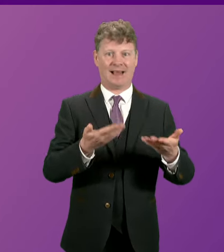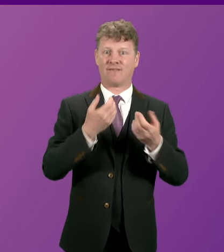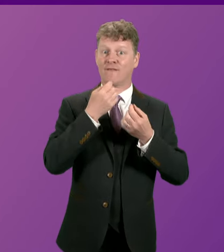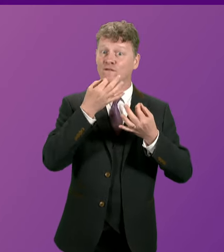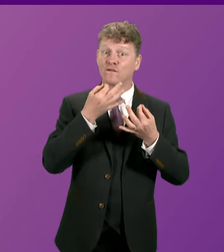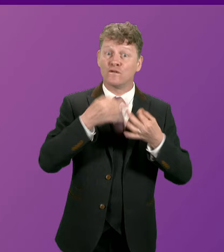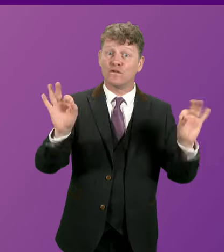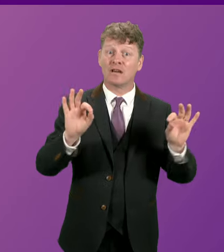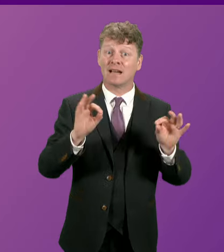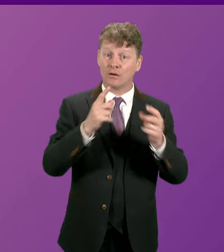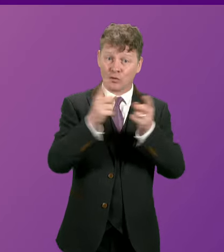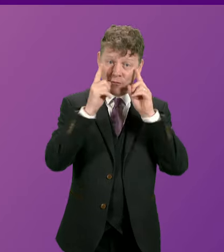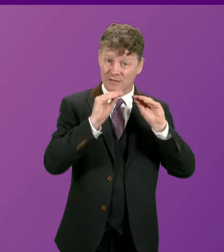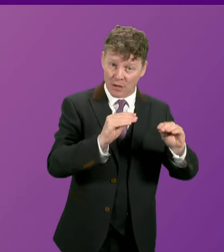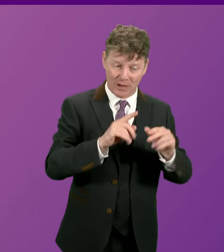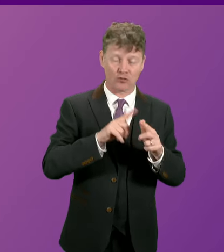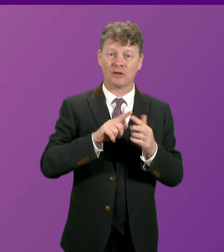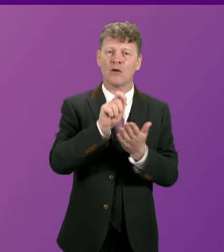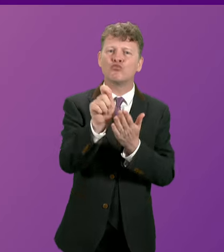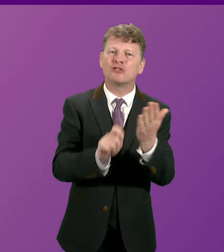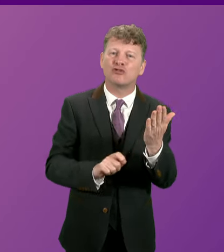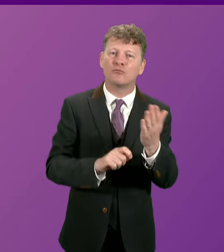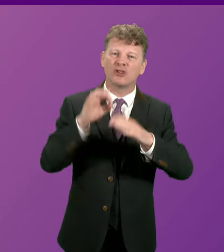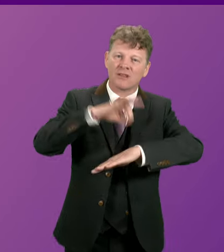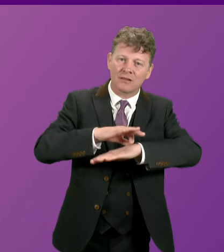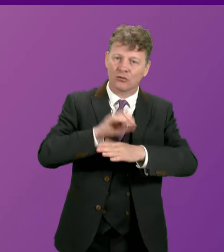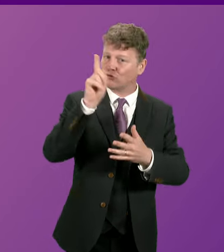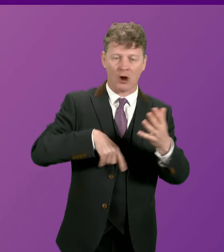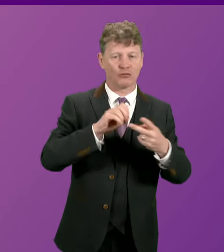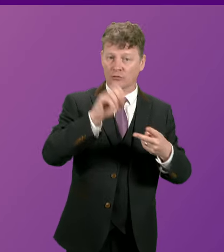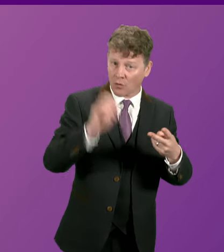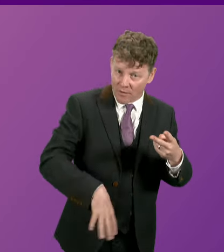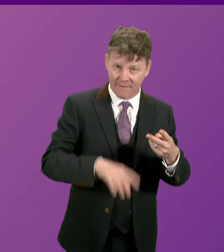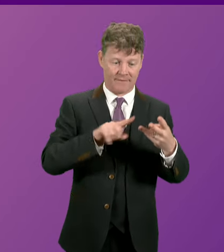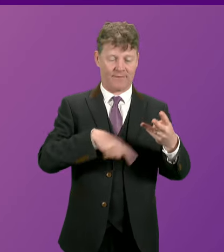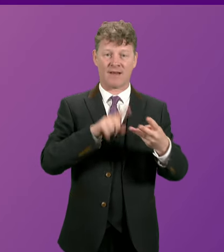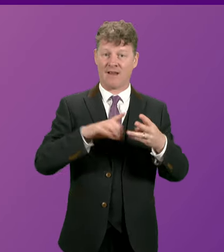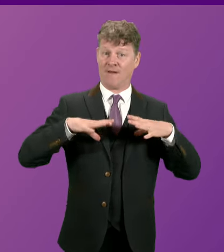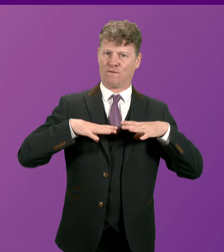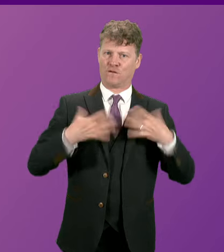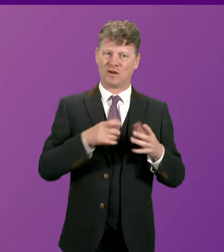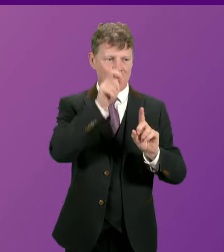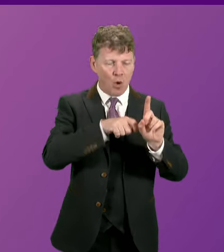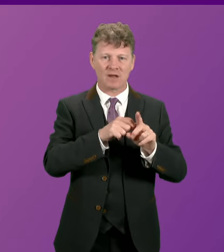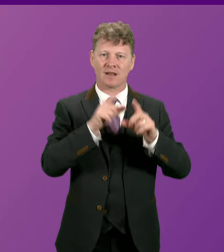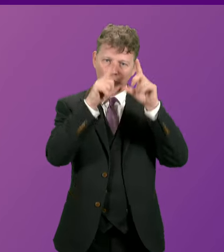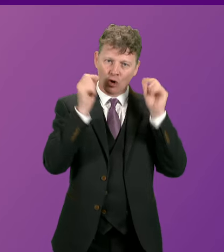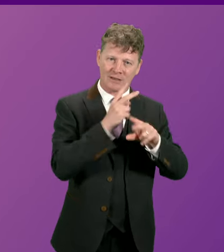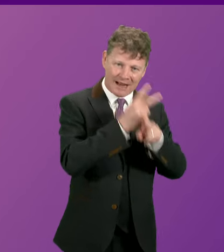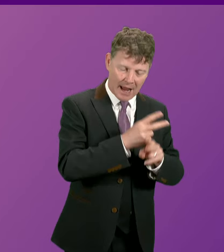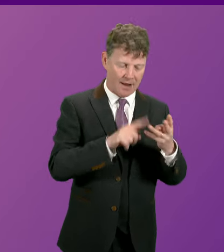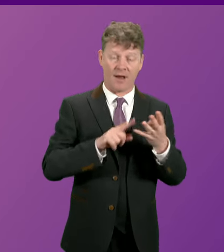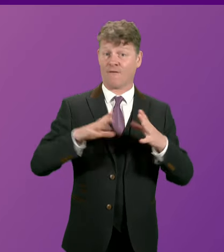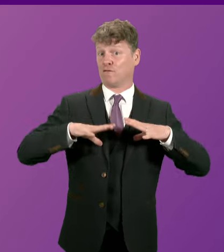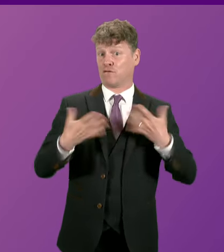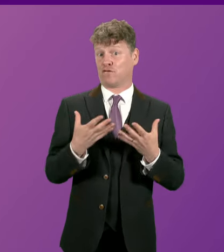with a party that abolished prescription charges with a party of free personal and nursing care with a party of free bus travel